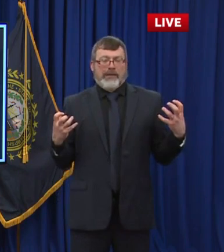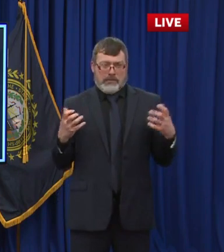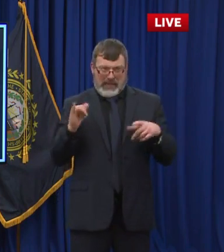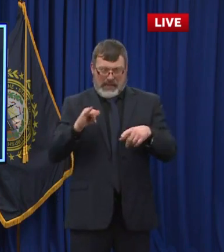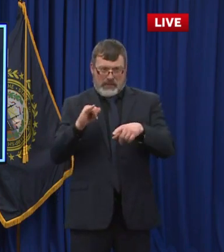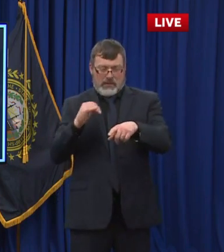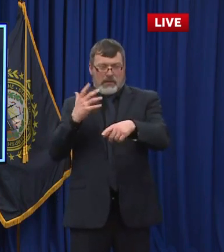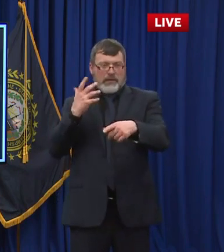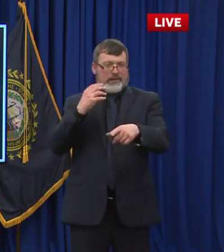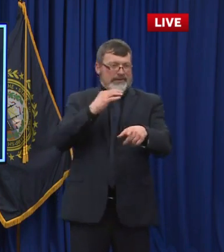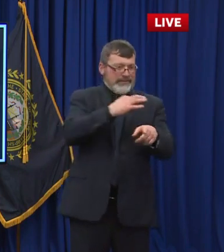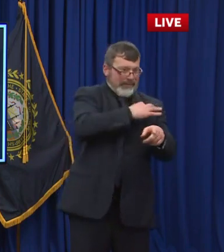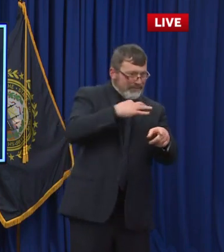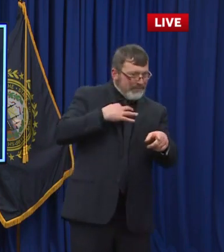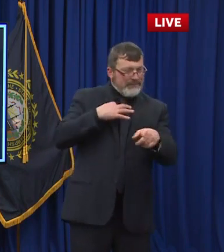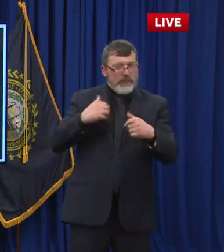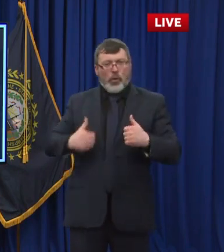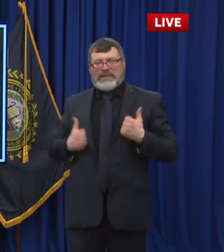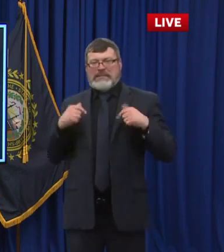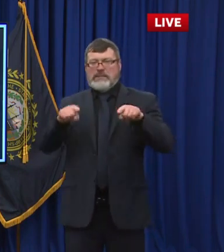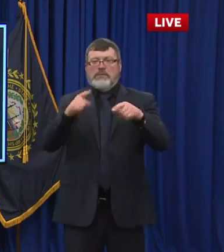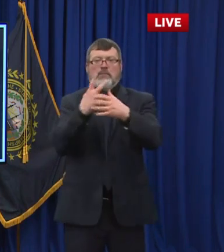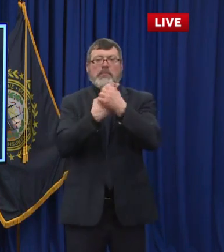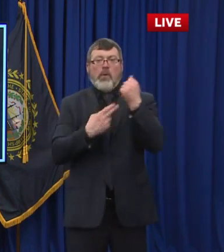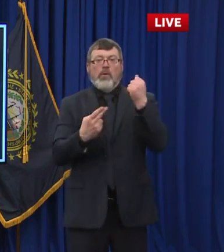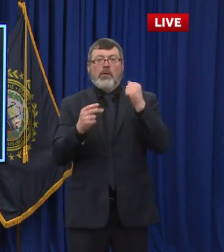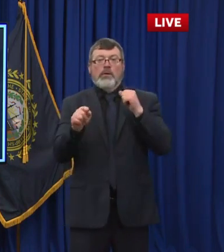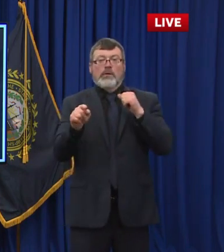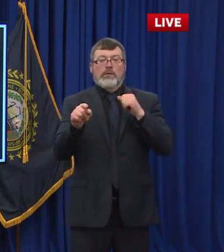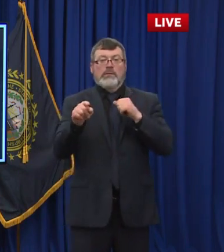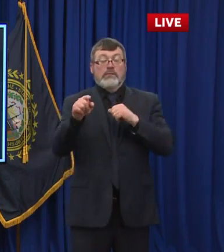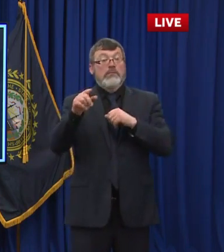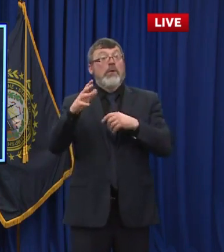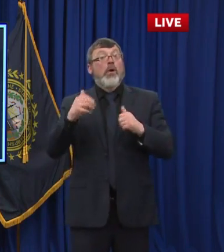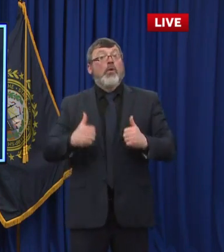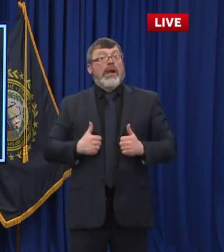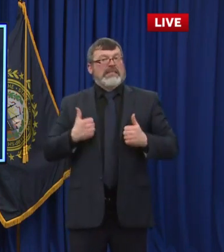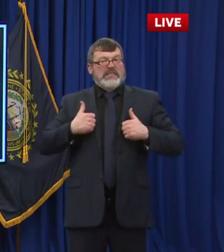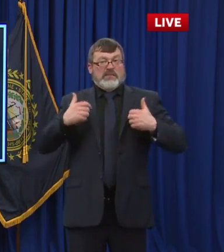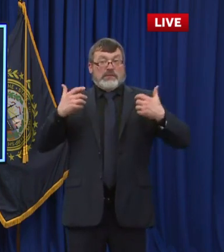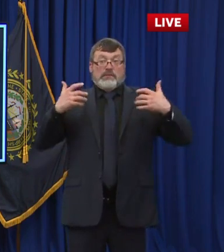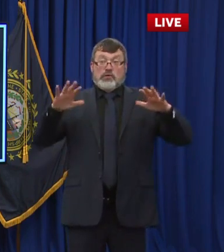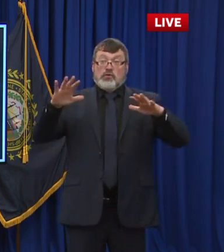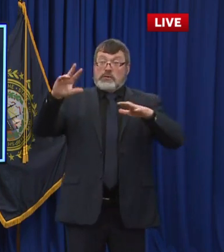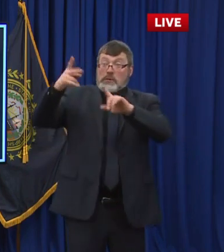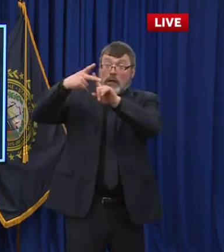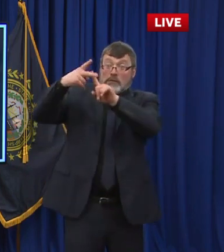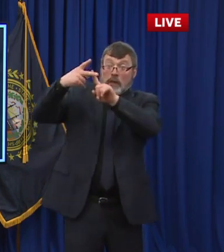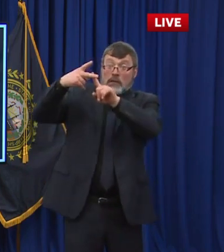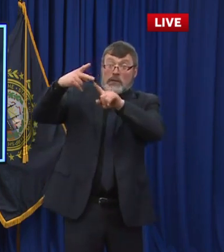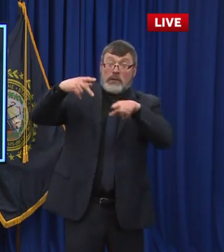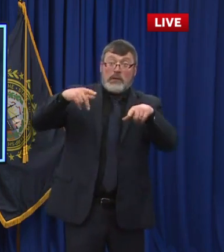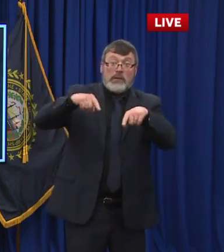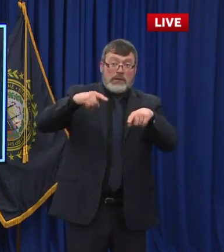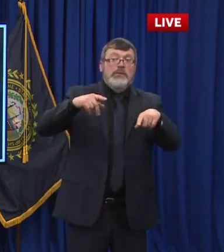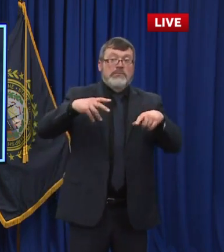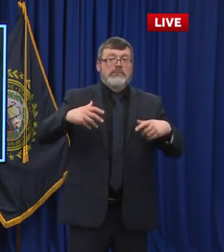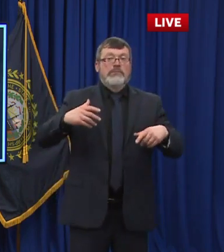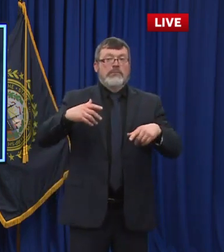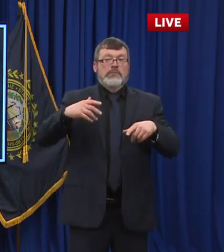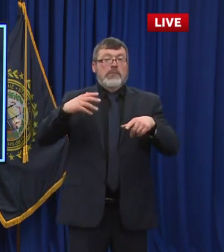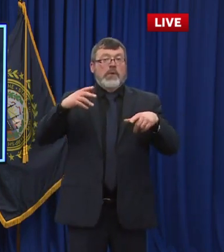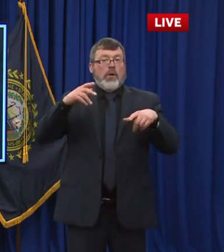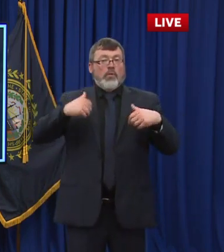About 77 percent or so of the residents are getting vaccinated in these facilities. And all of the facilities at this point have had that